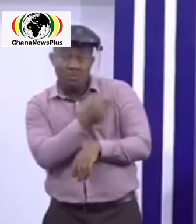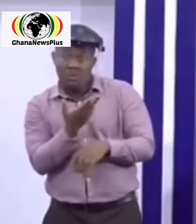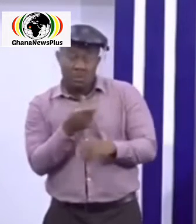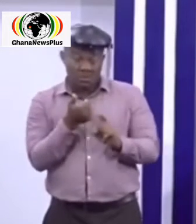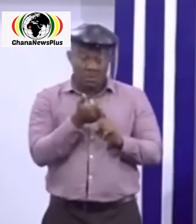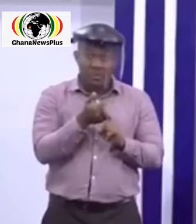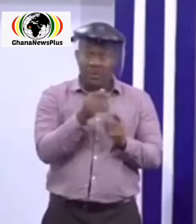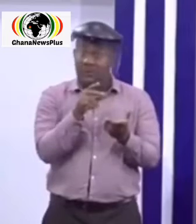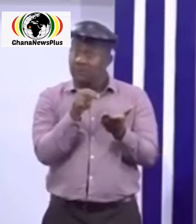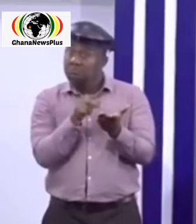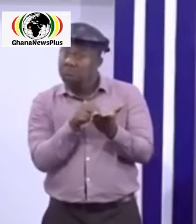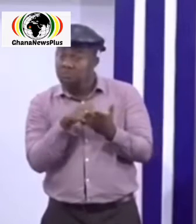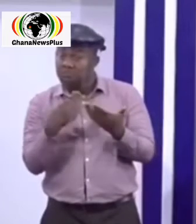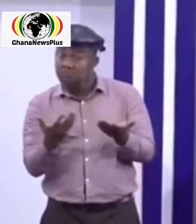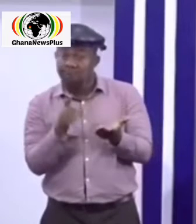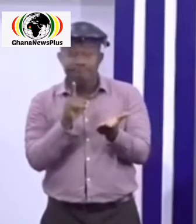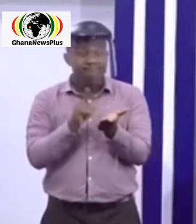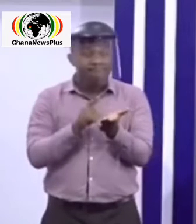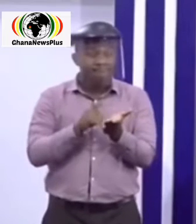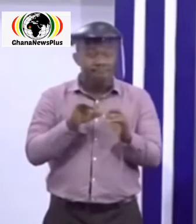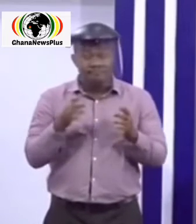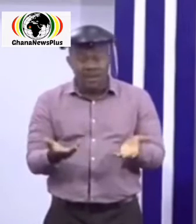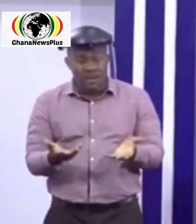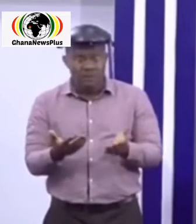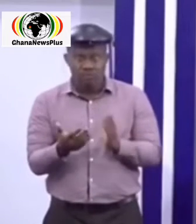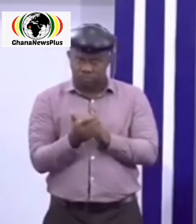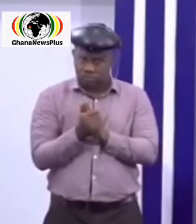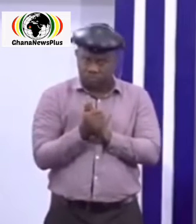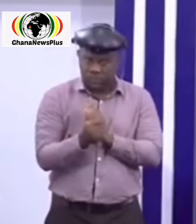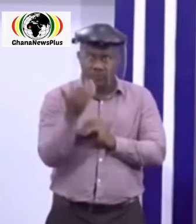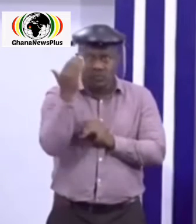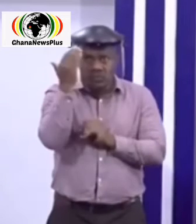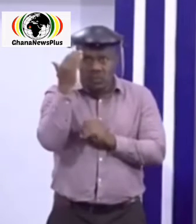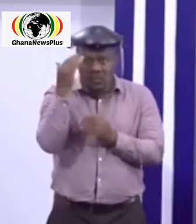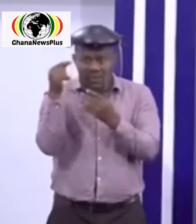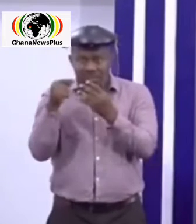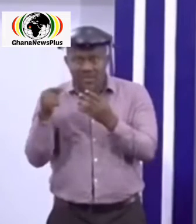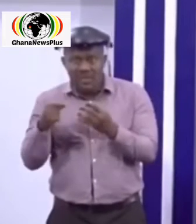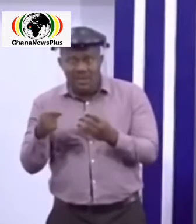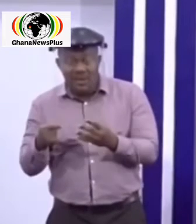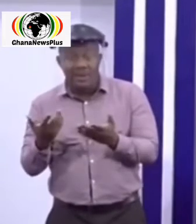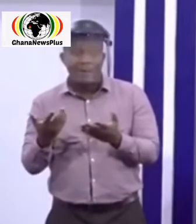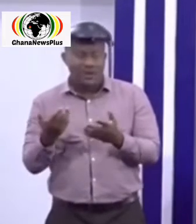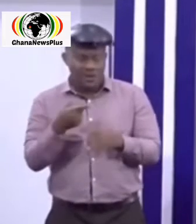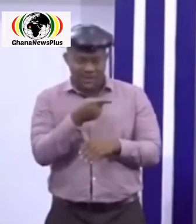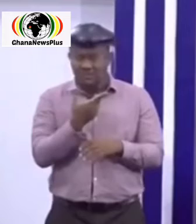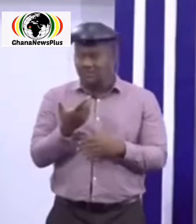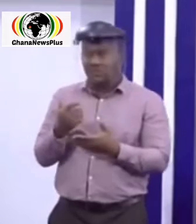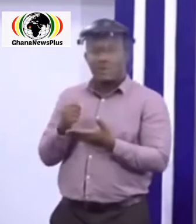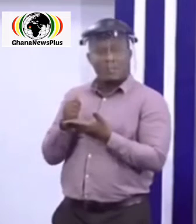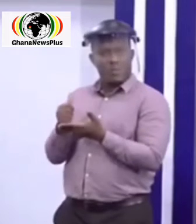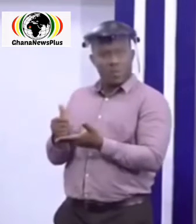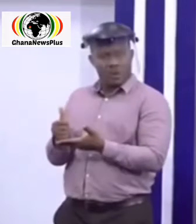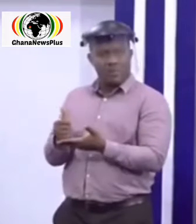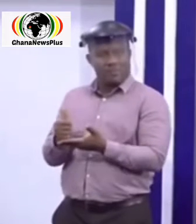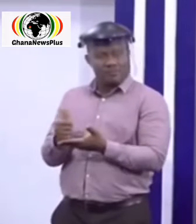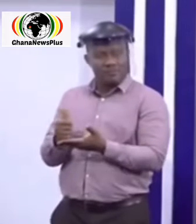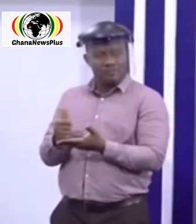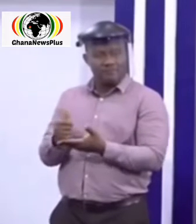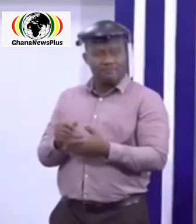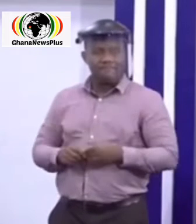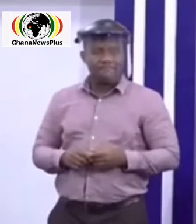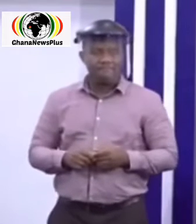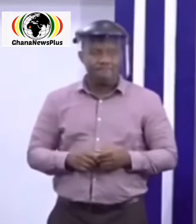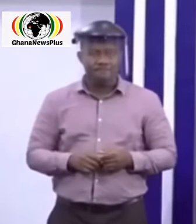must be trained in health promoting prevention measures infection prevention and control